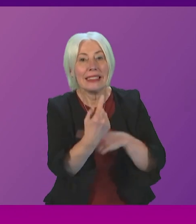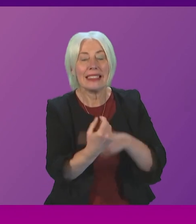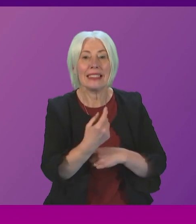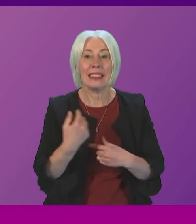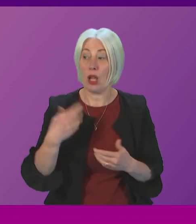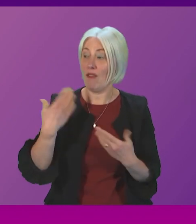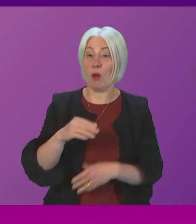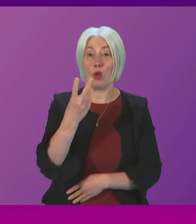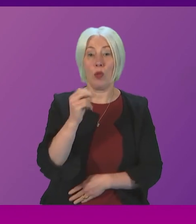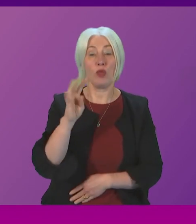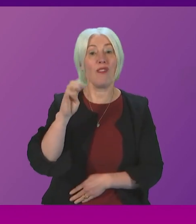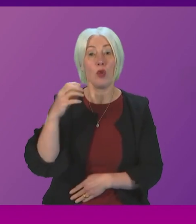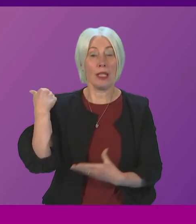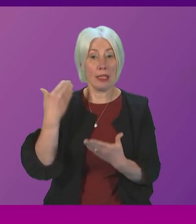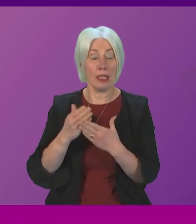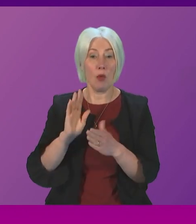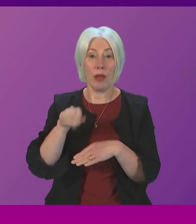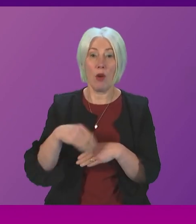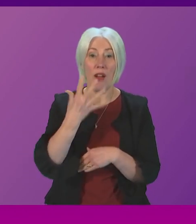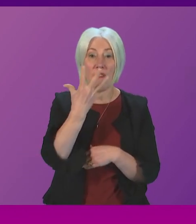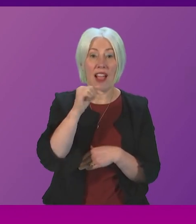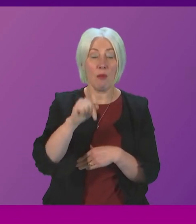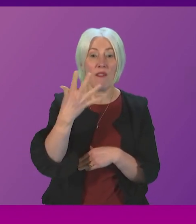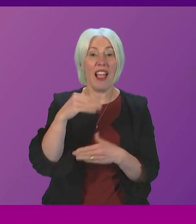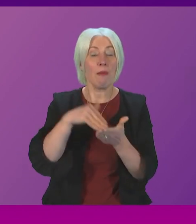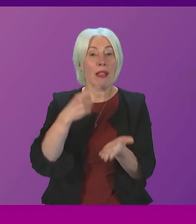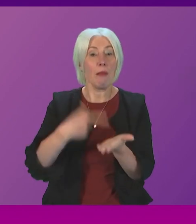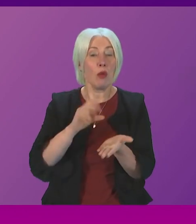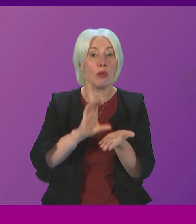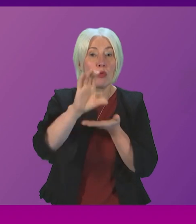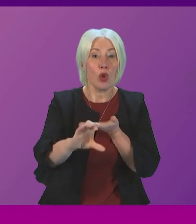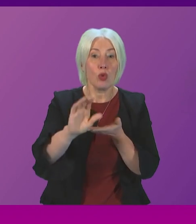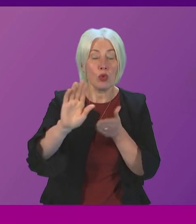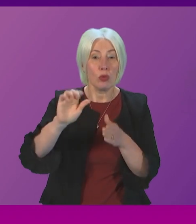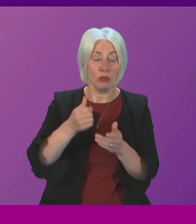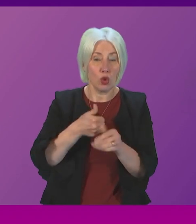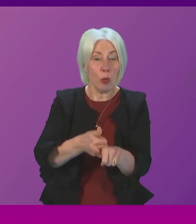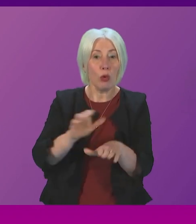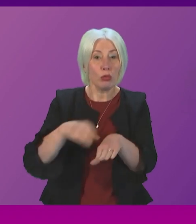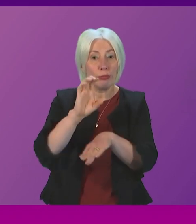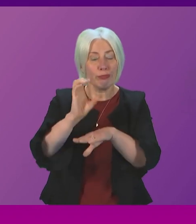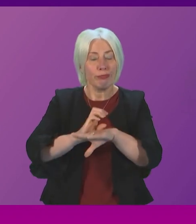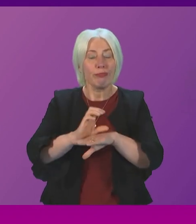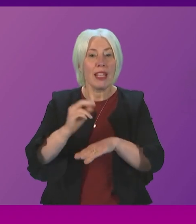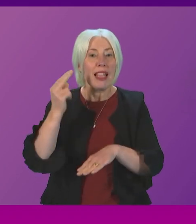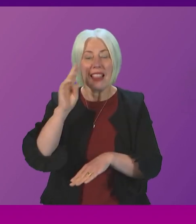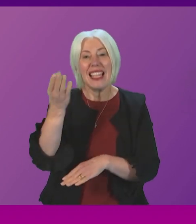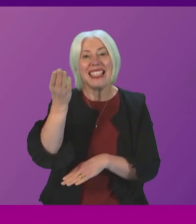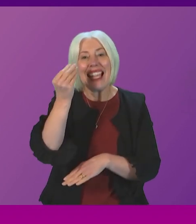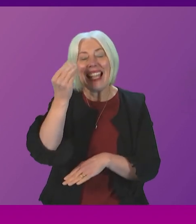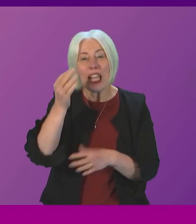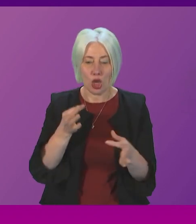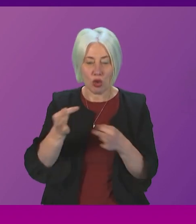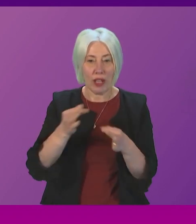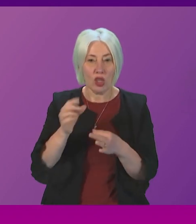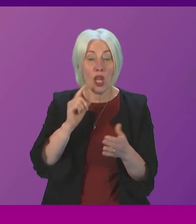since 2014 we've provided over £5.5 million to promote the implementation of the see here strategy a refreshed